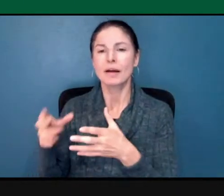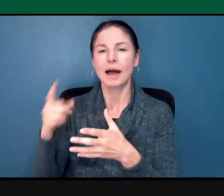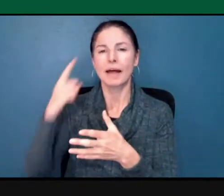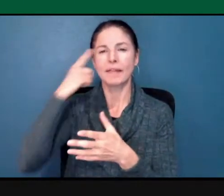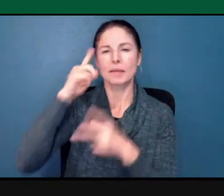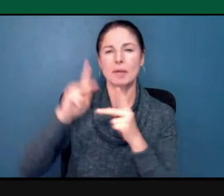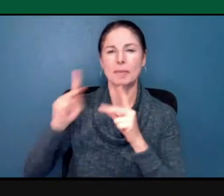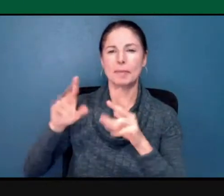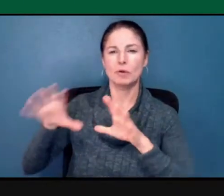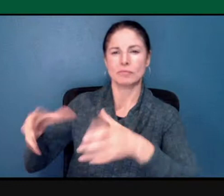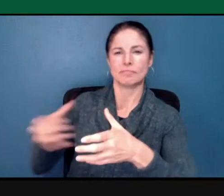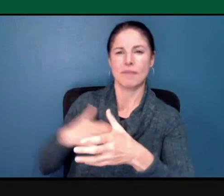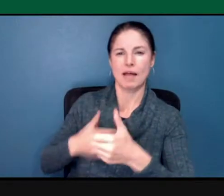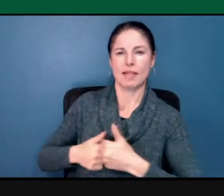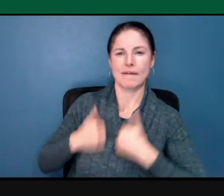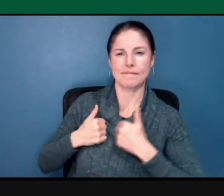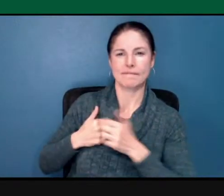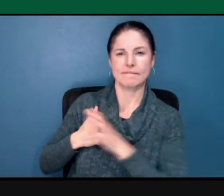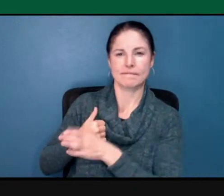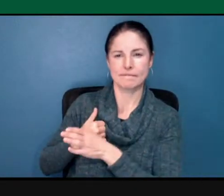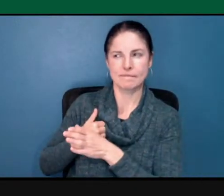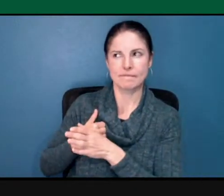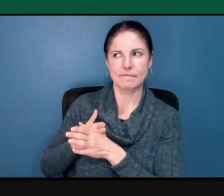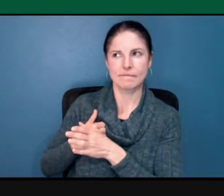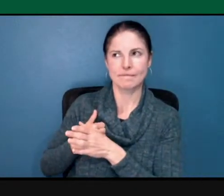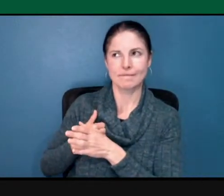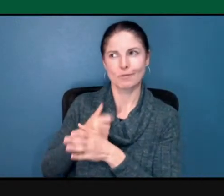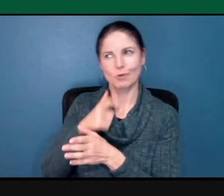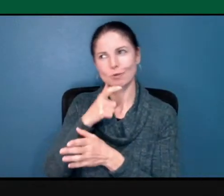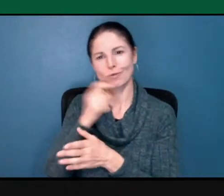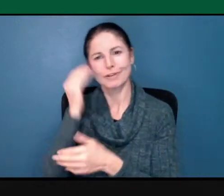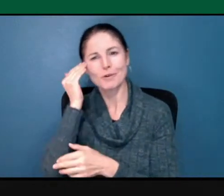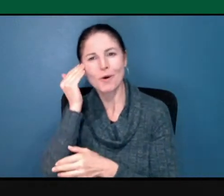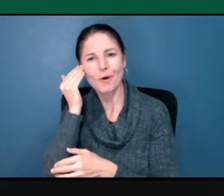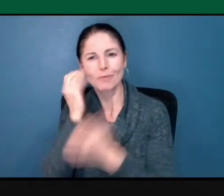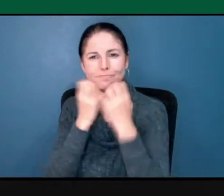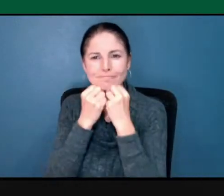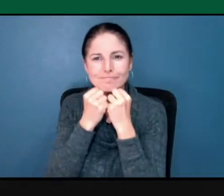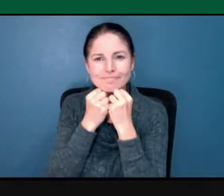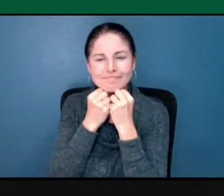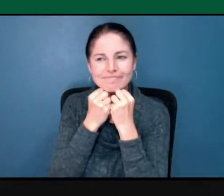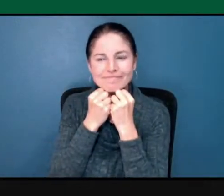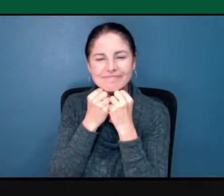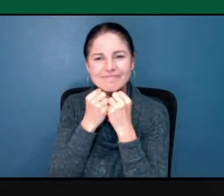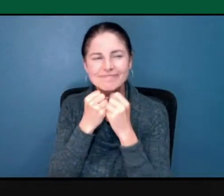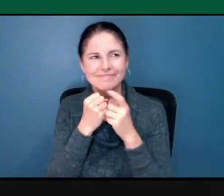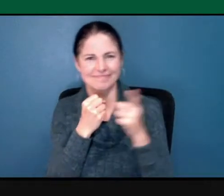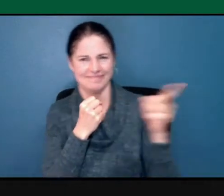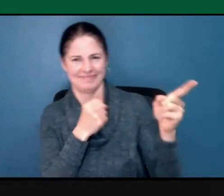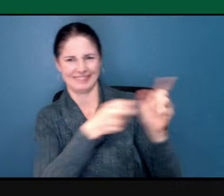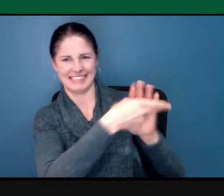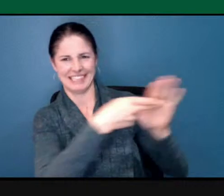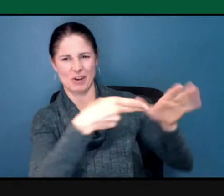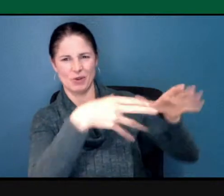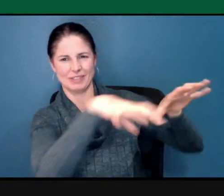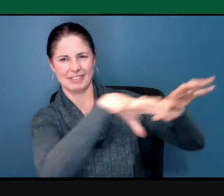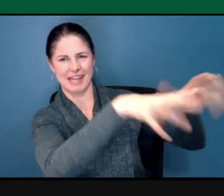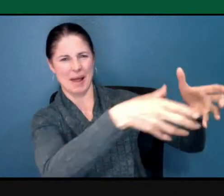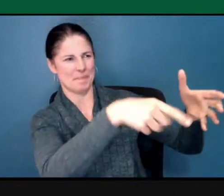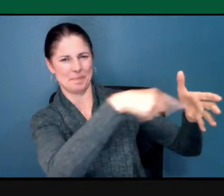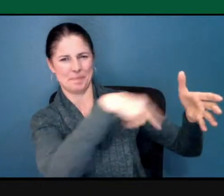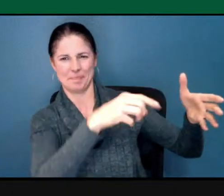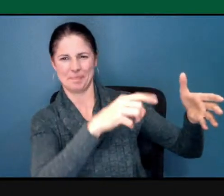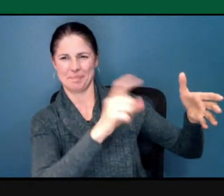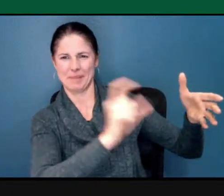stereotypes. It helps you counter things that you've been taught about like the collective group. Because it's no